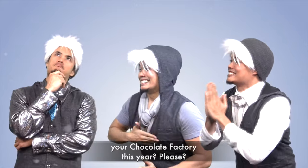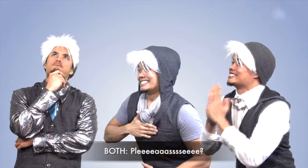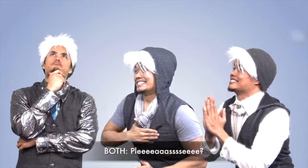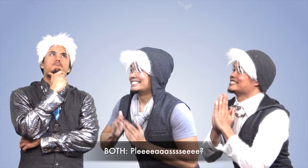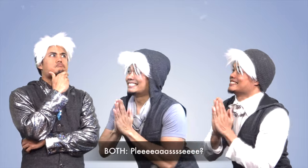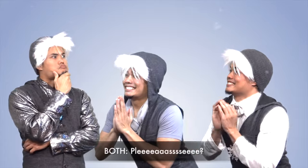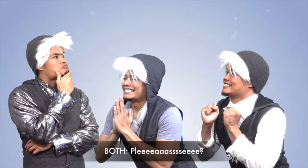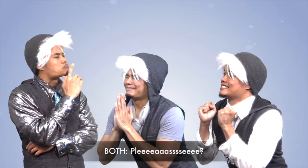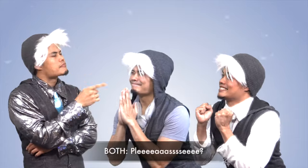Please!